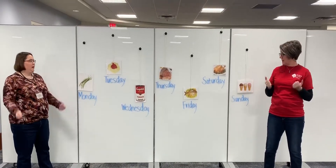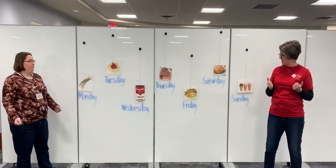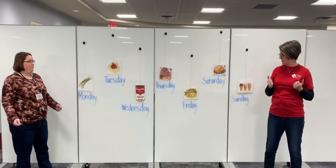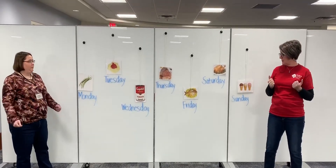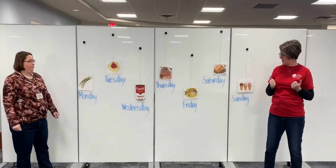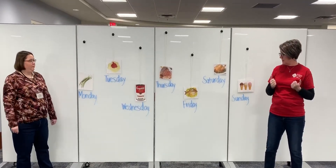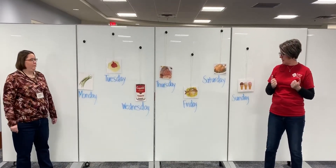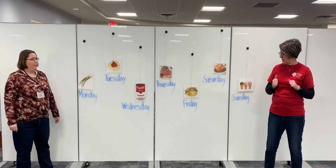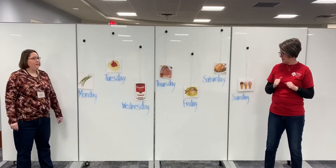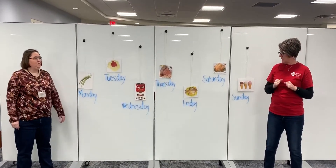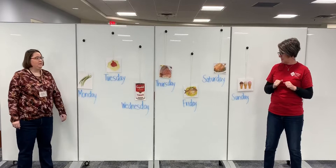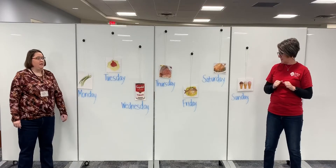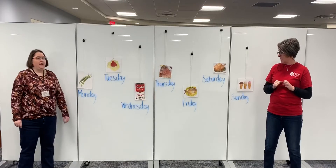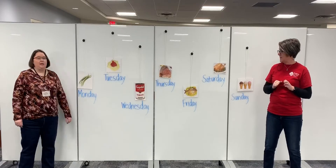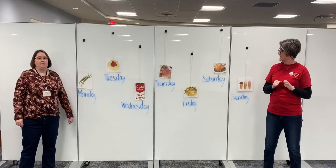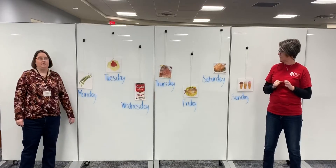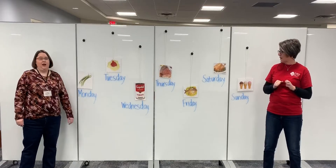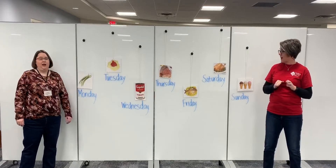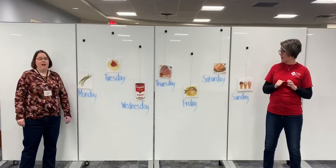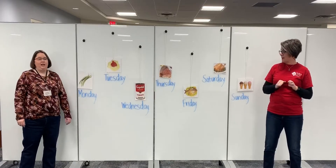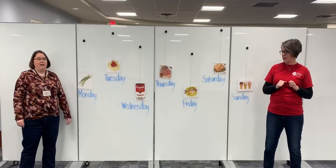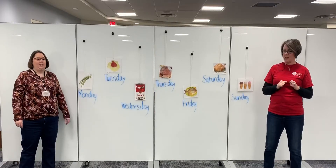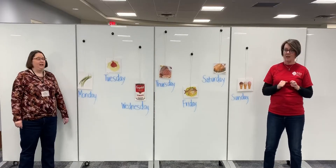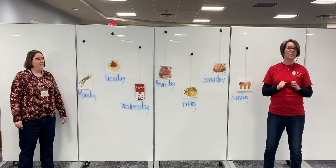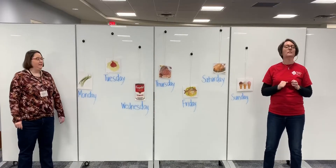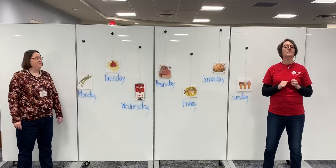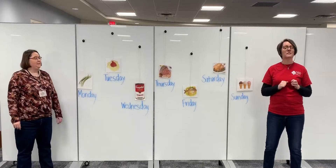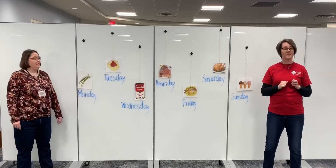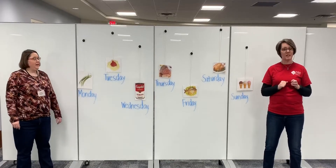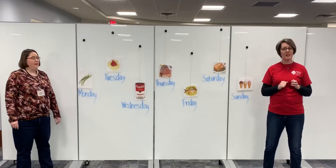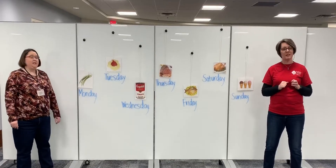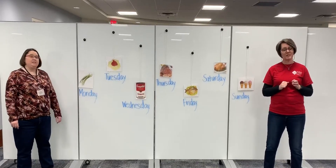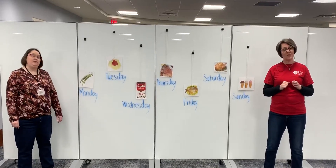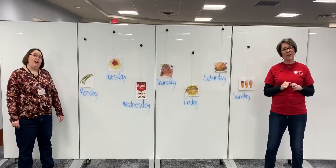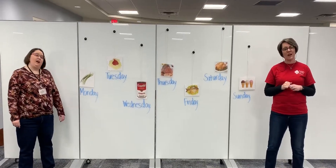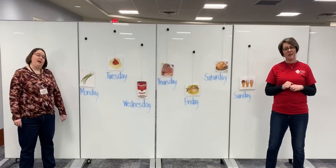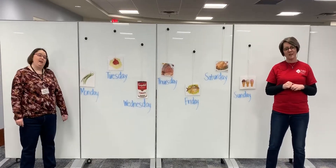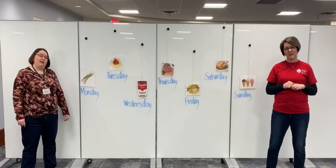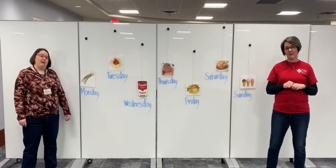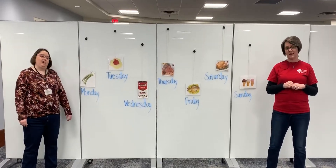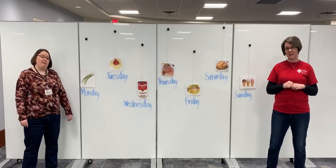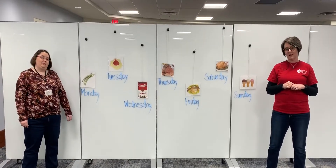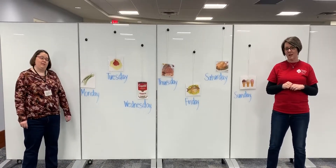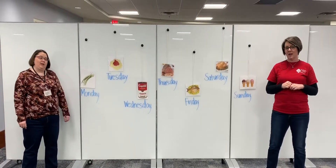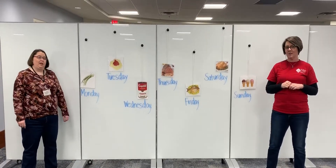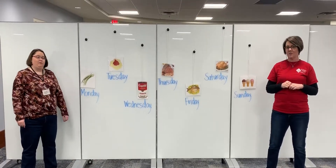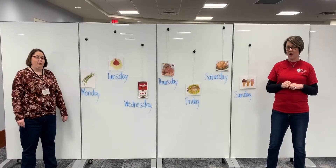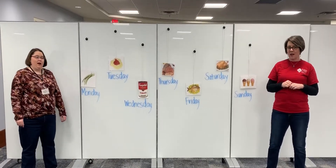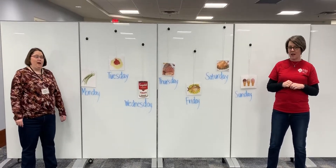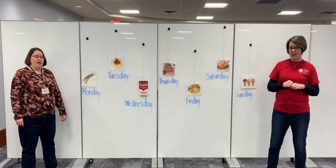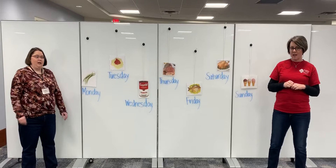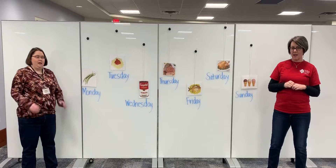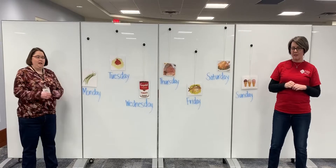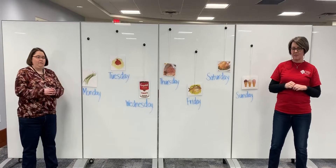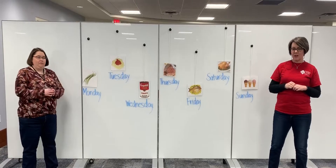up. Today is Friday. Today is Friday. Friday fresh